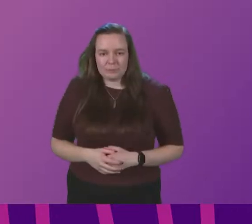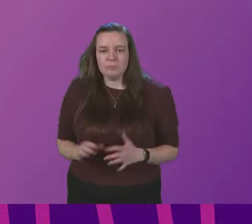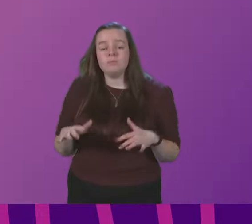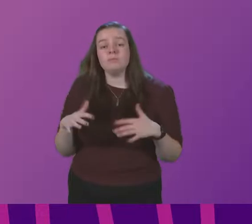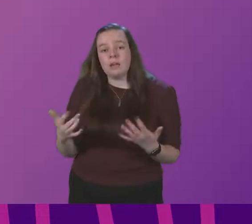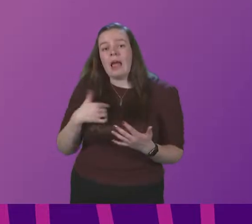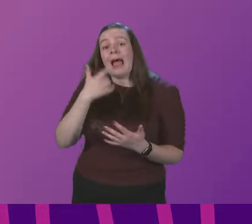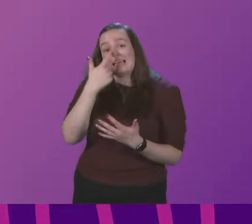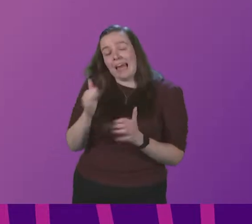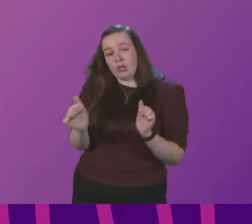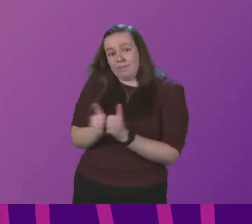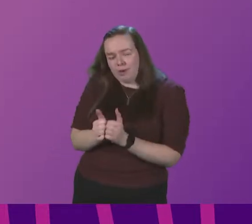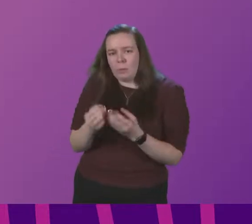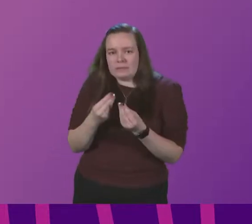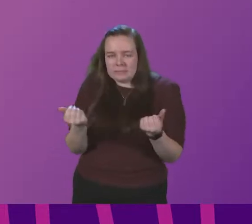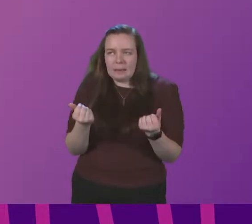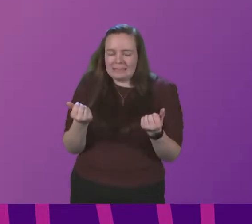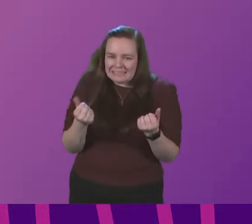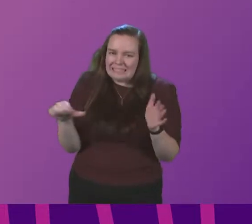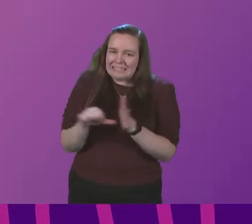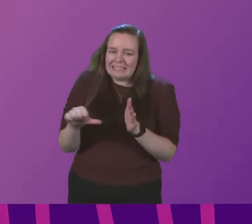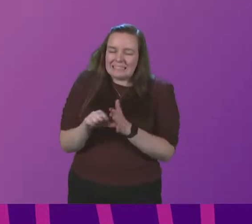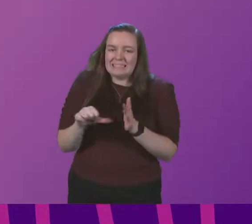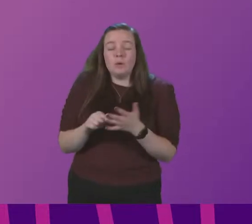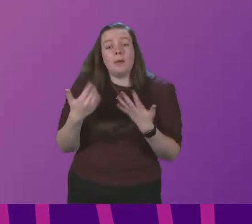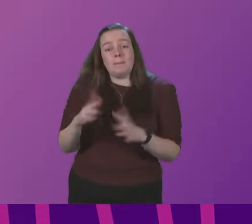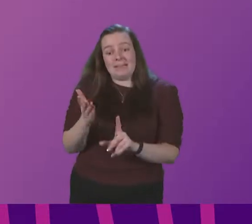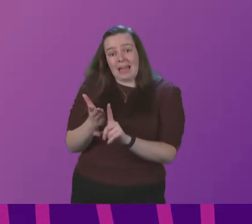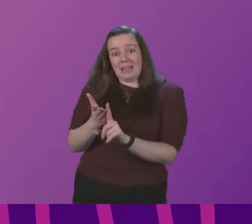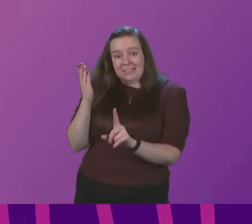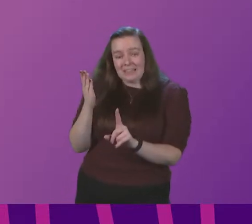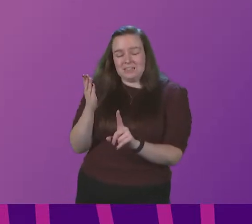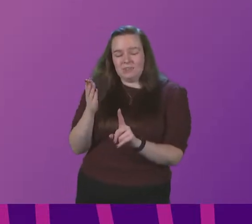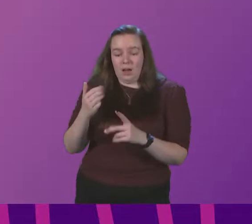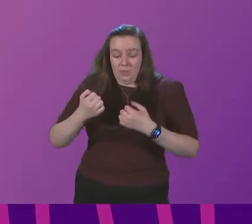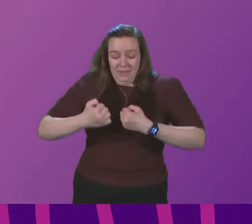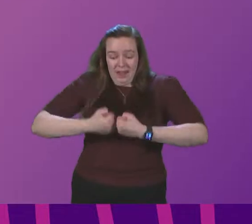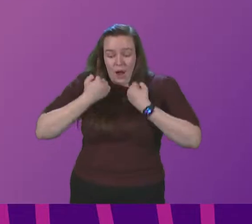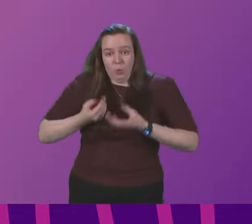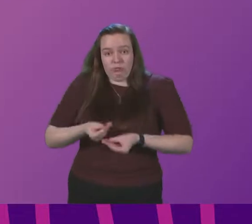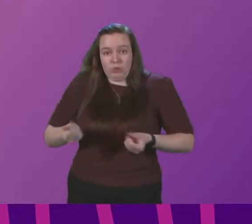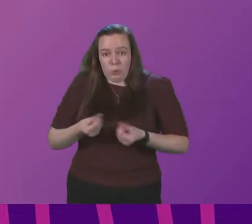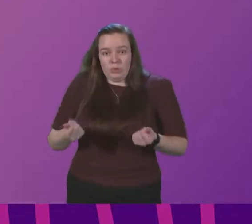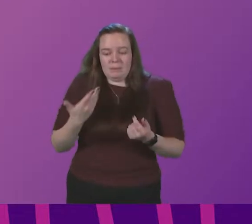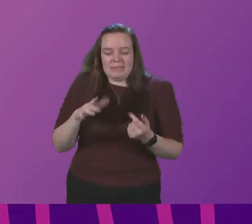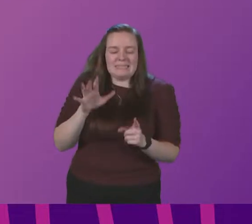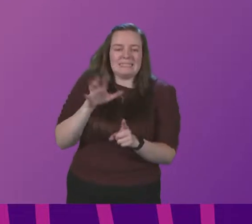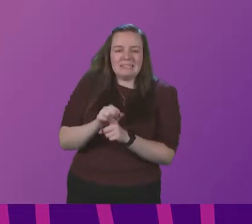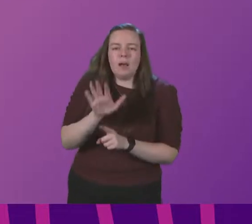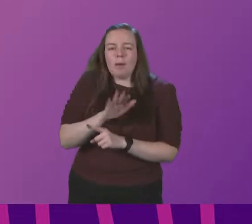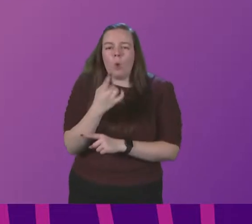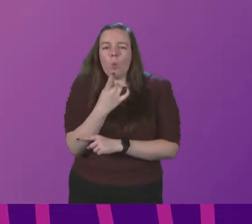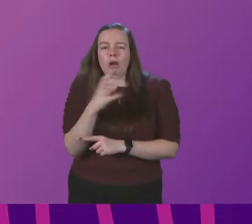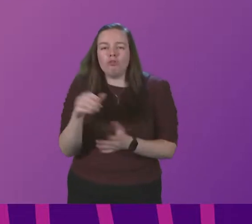I can confirm that with some considerable difficulty, we have managed to identify within our own resources around £100